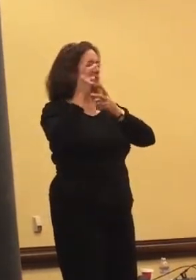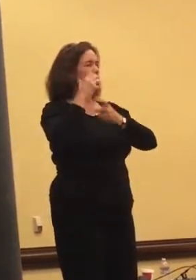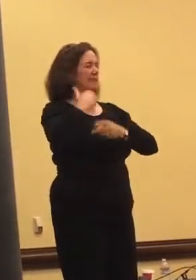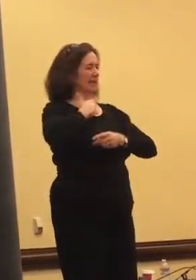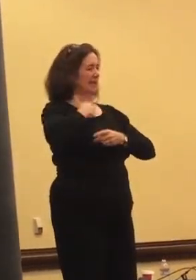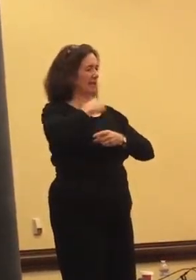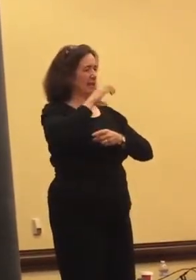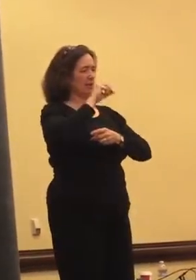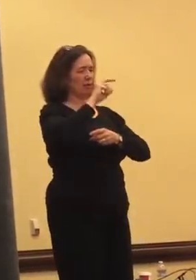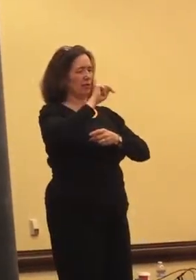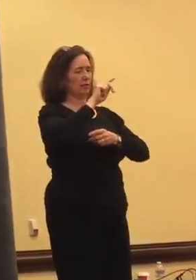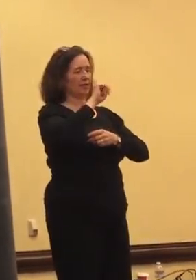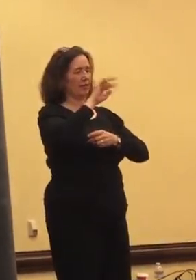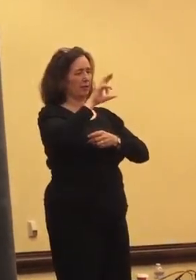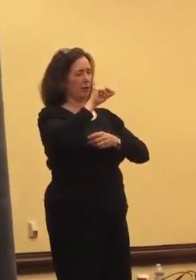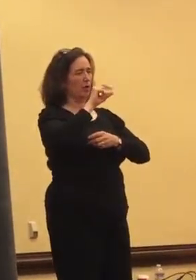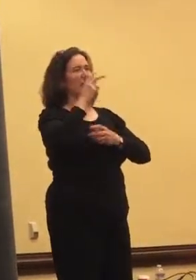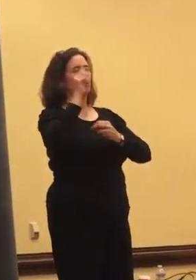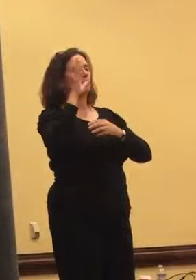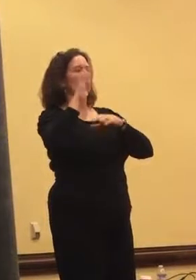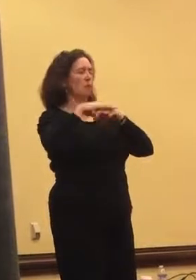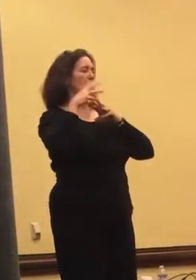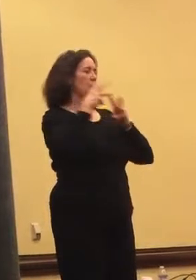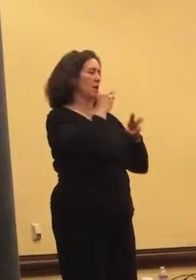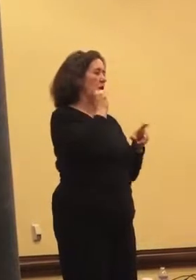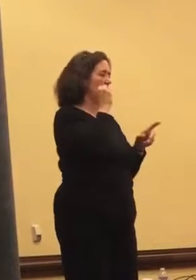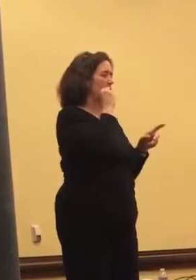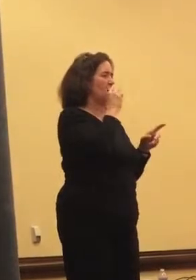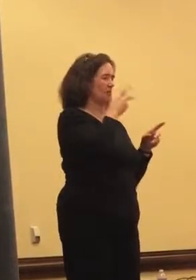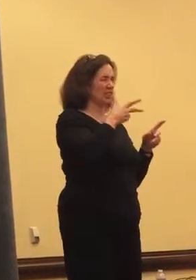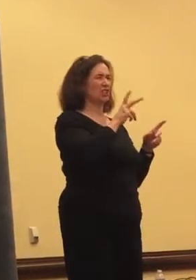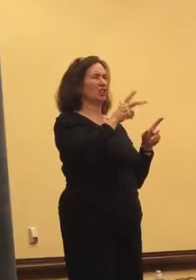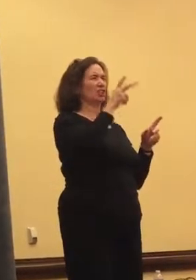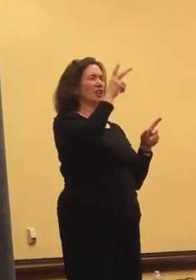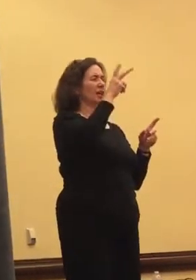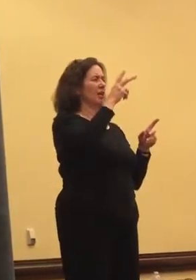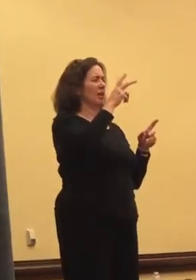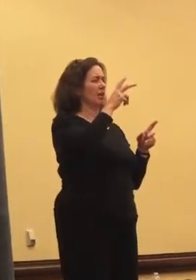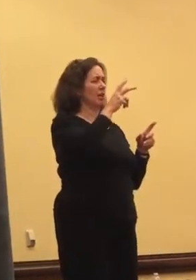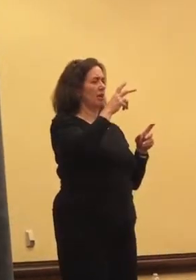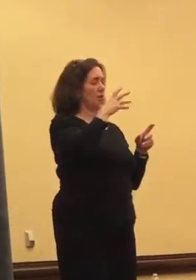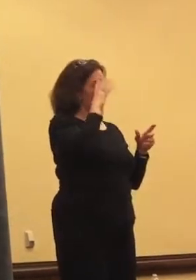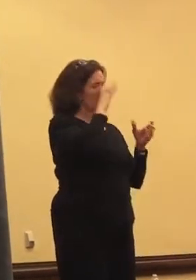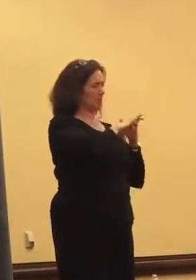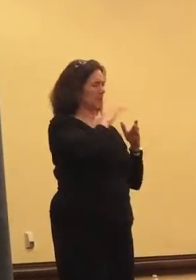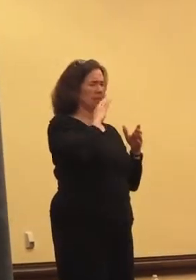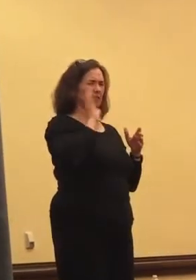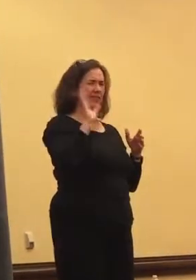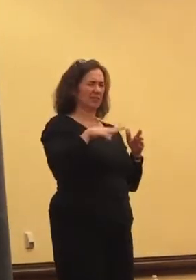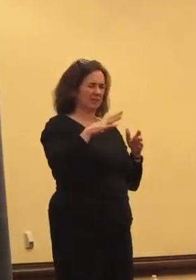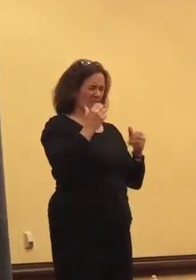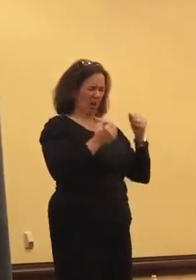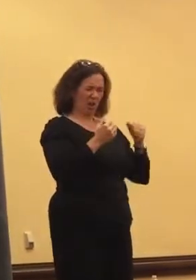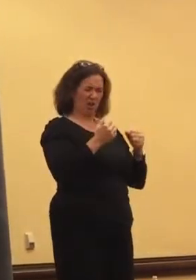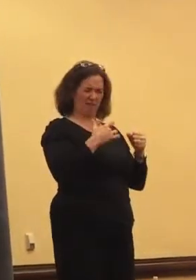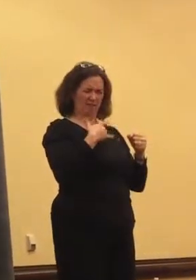humped bridge when my husband said, the car's acting like we don't have any gas but we have plenty.